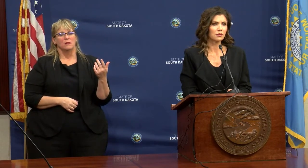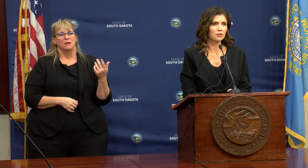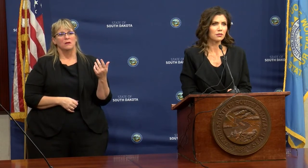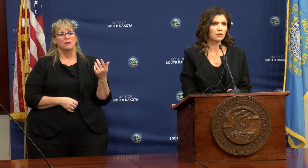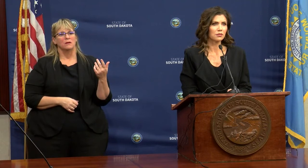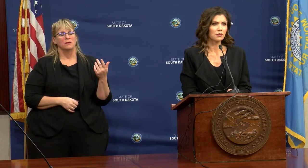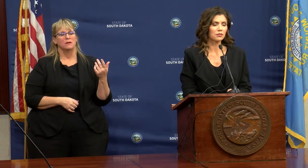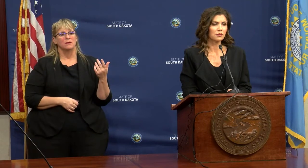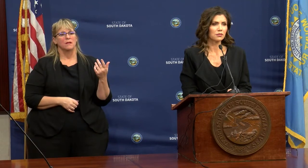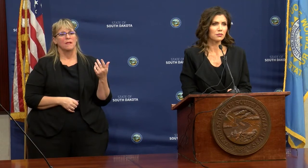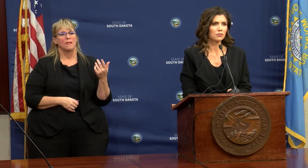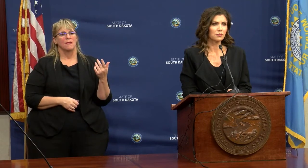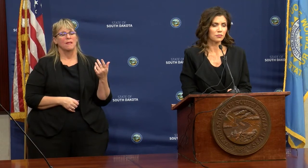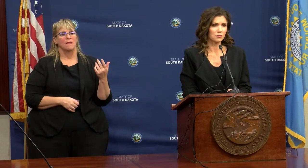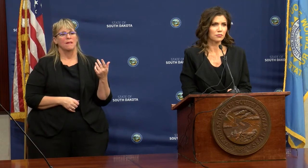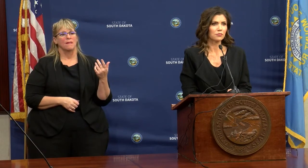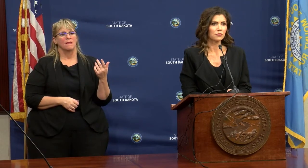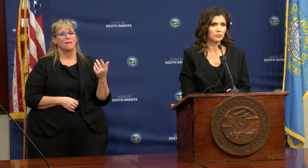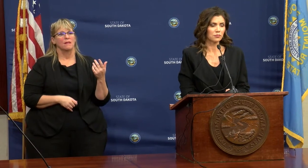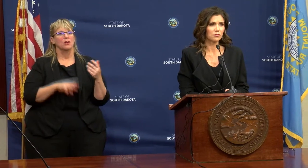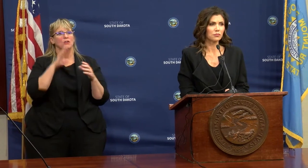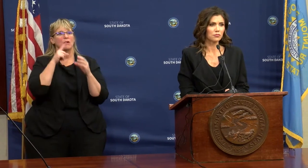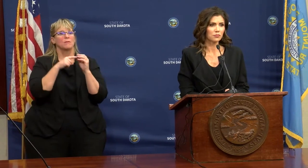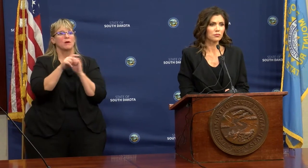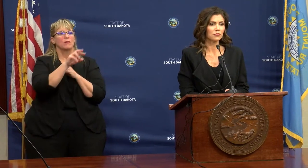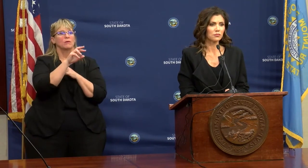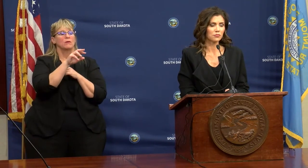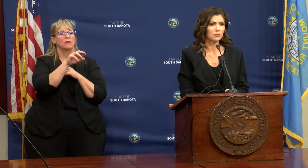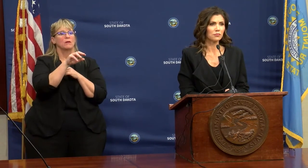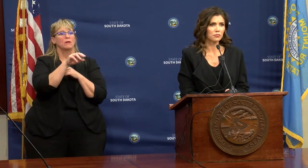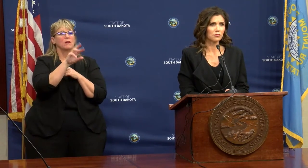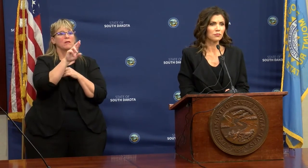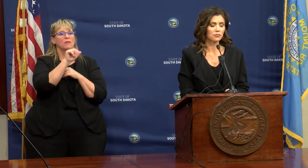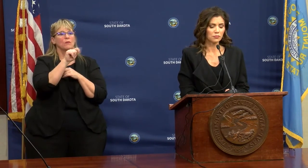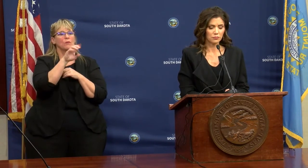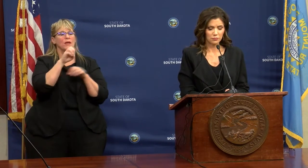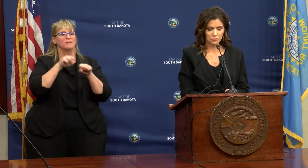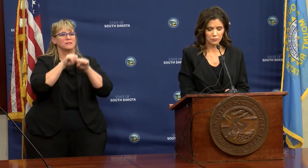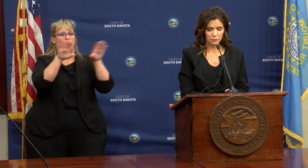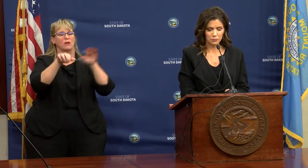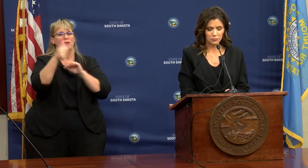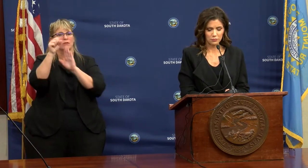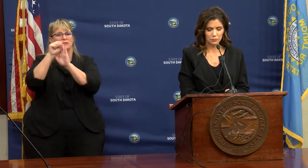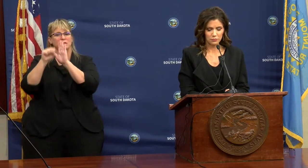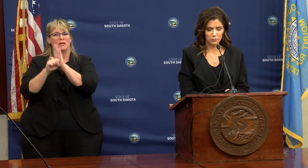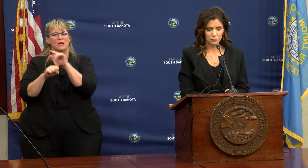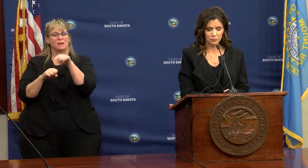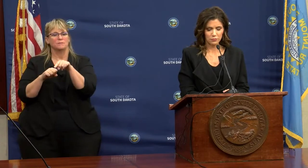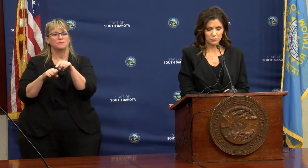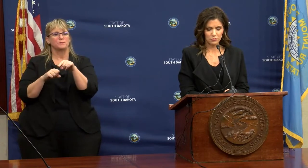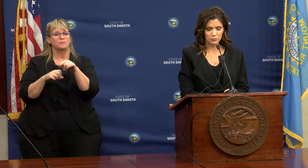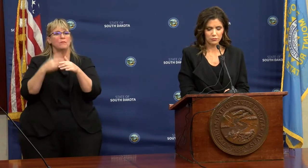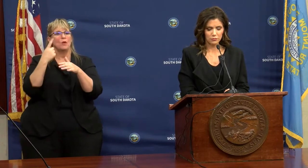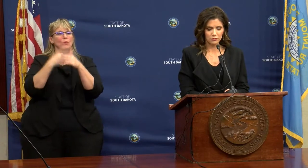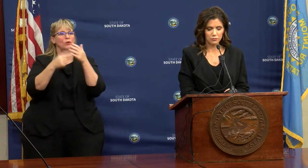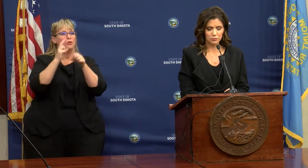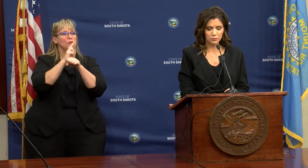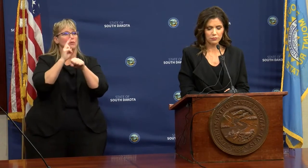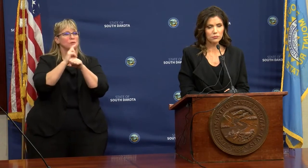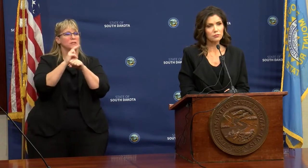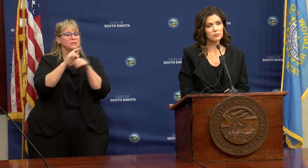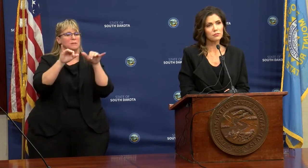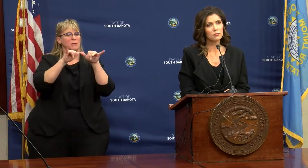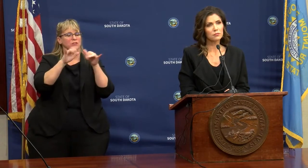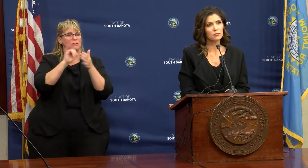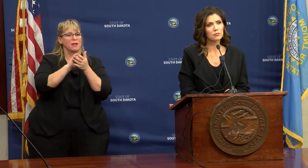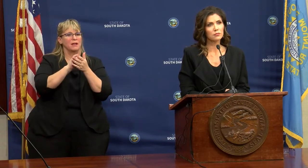metrics that you referenced earlier as far as rate of spread in other states, and I was wondering what metric you're using for that.